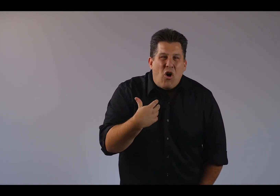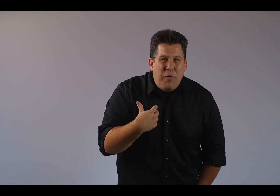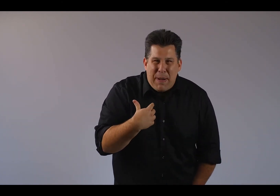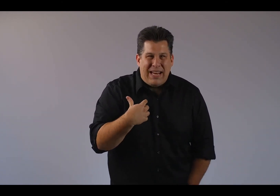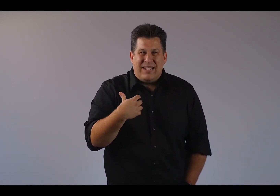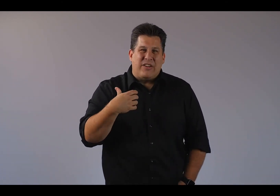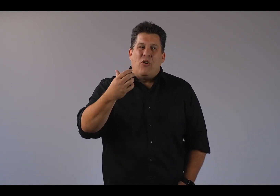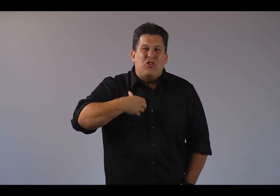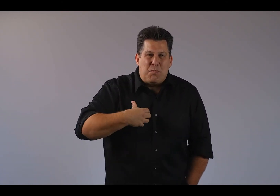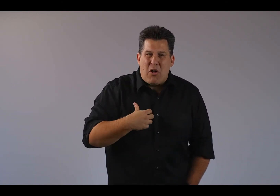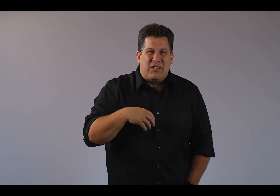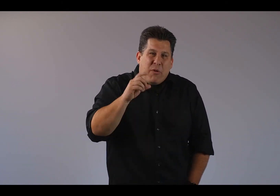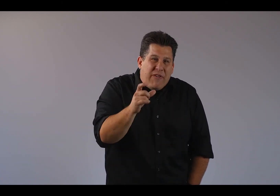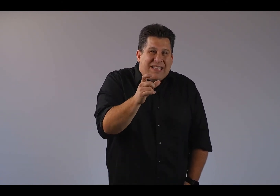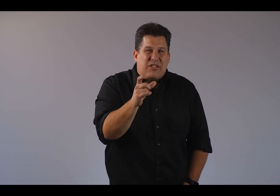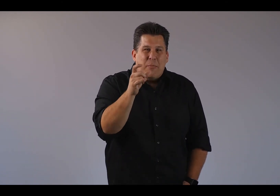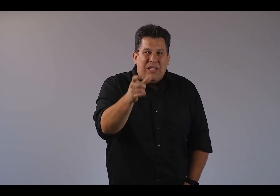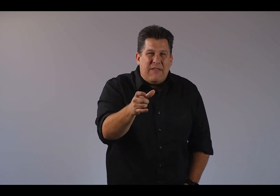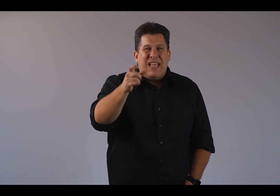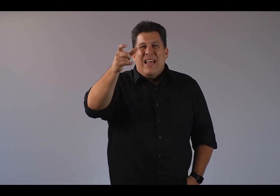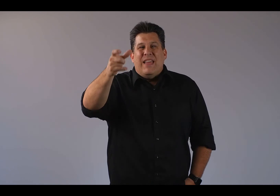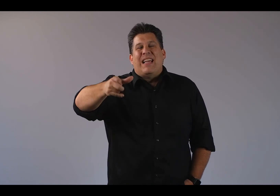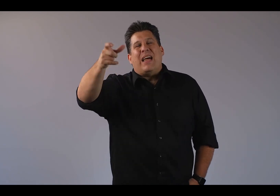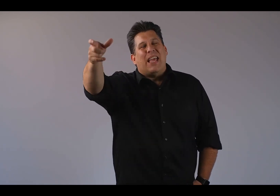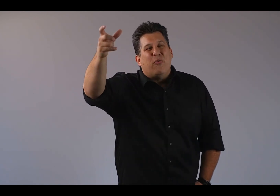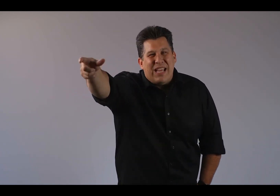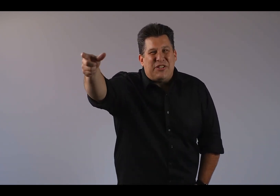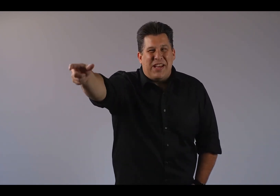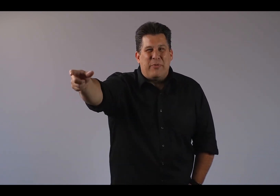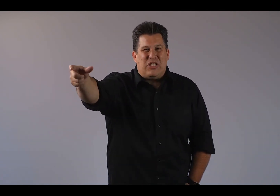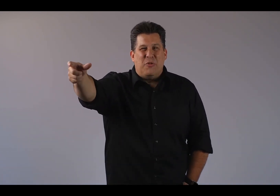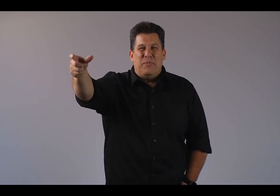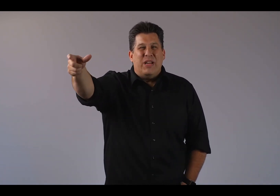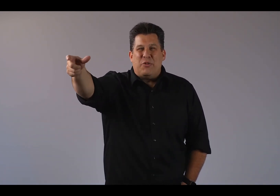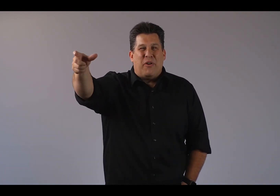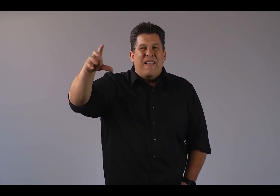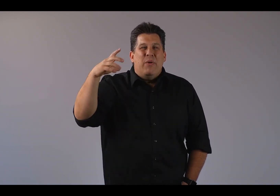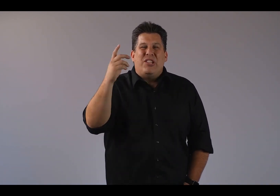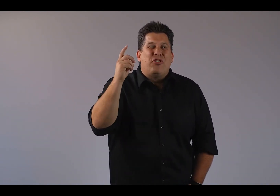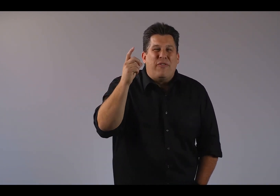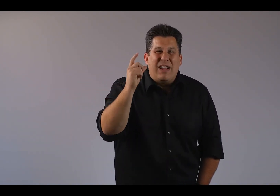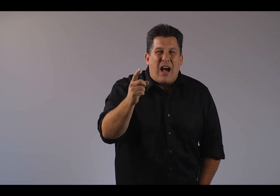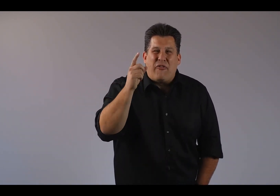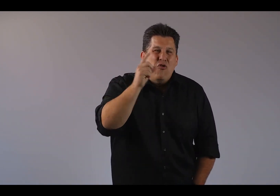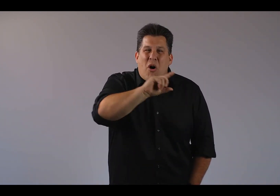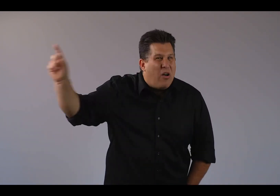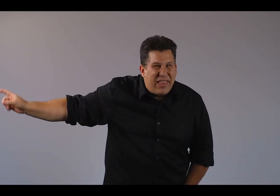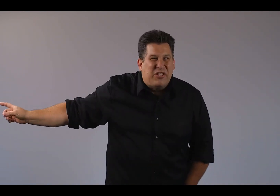own pettiness and our own smallness prevent us from believing that God can reach the unreachable. We serve a God for whom all things are